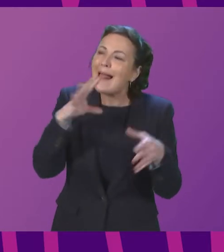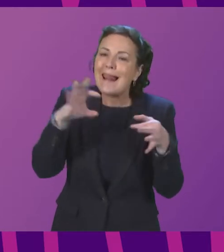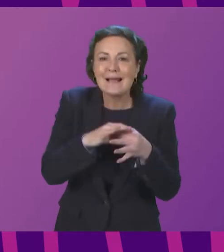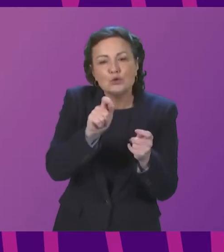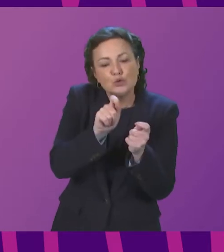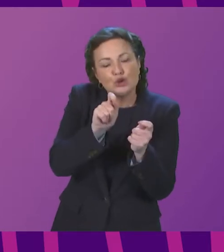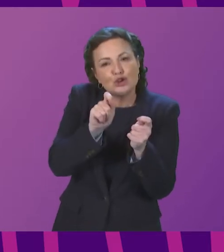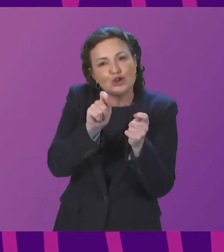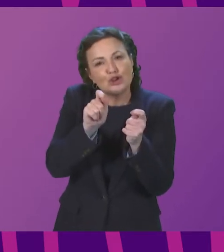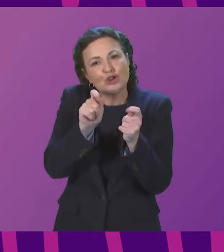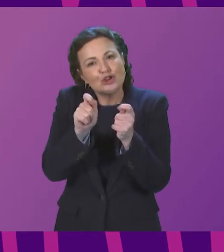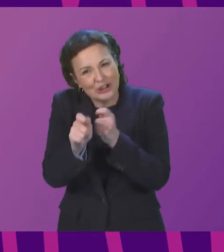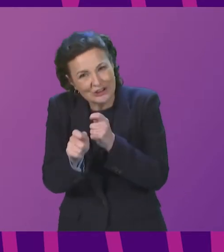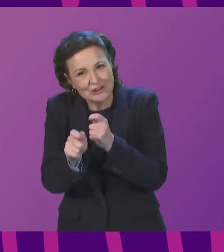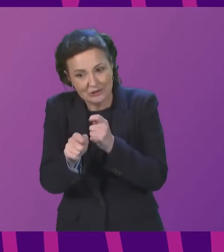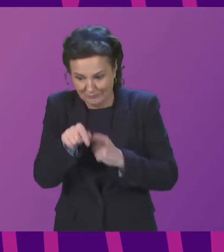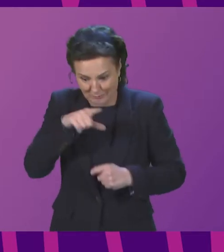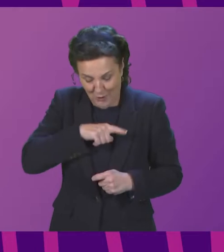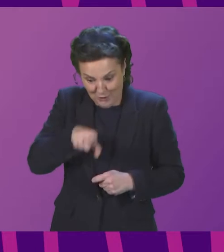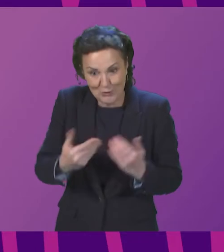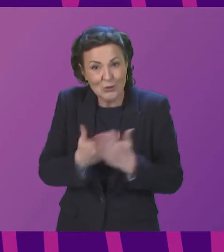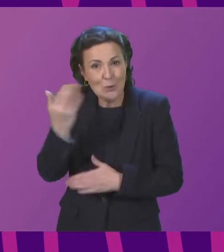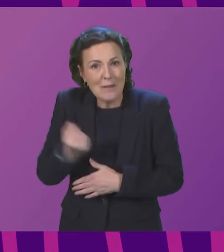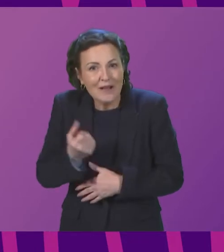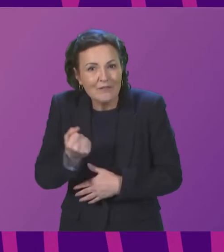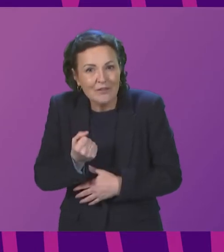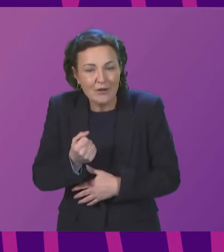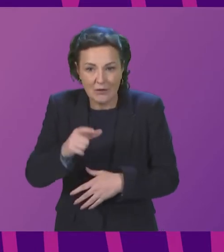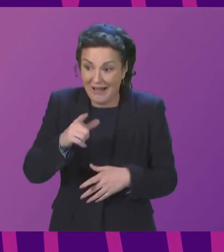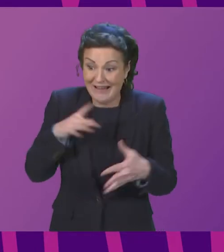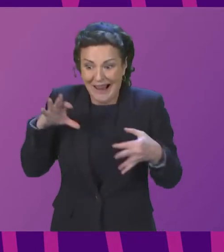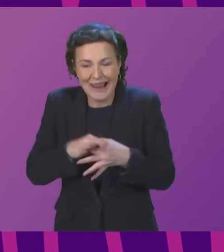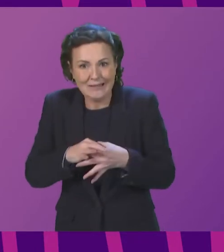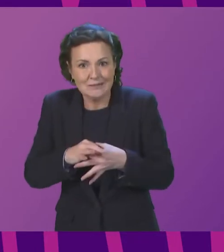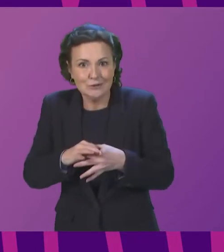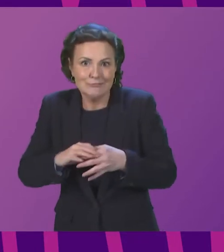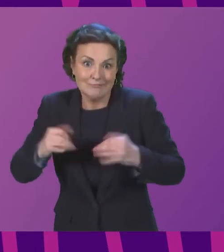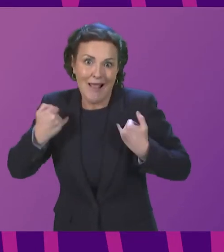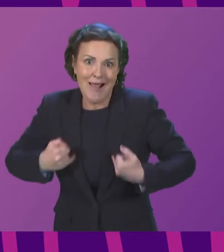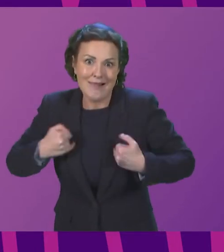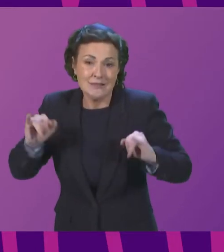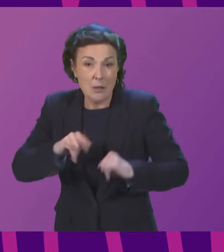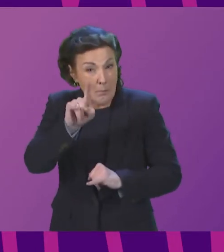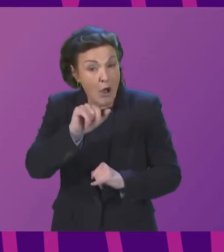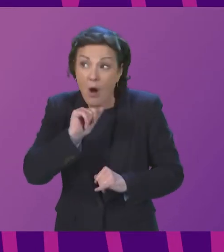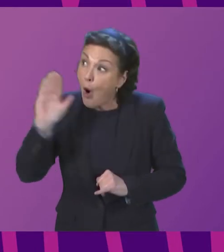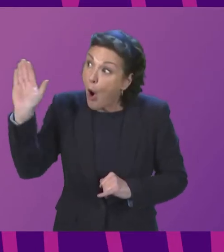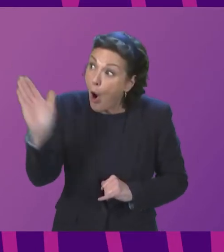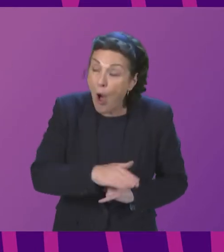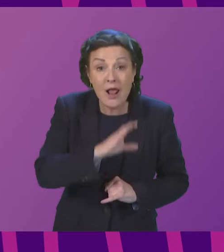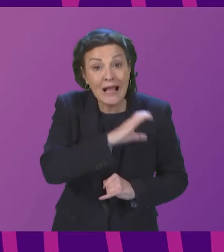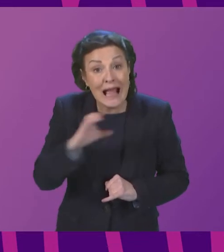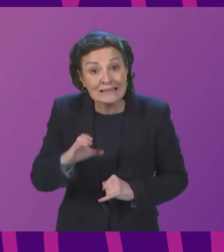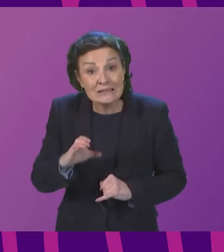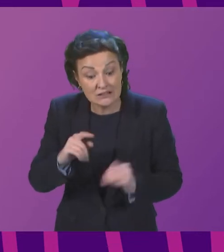for this benefit in respect of terminal illness. But not all cancers are terminal, thankfully.